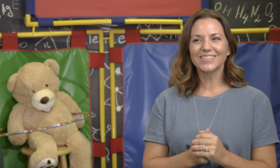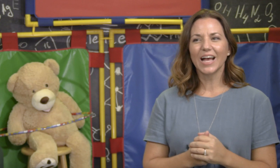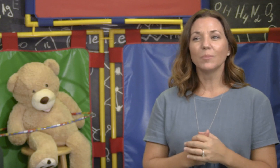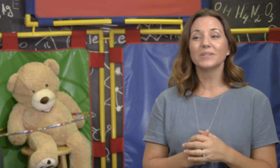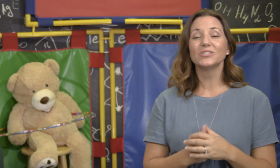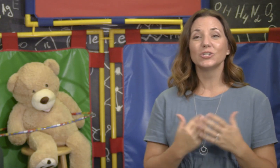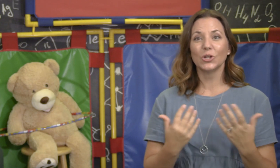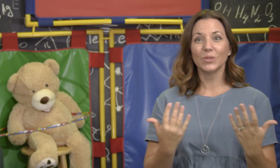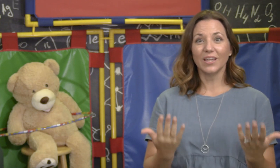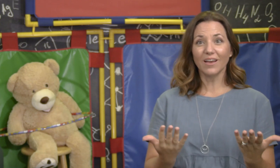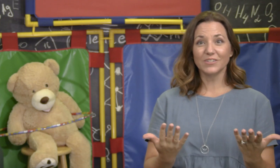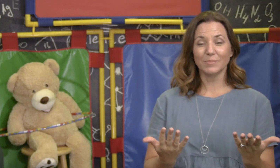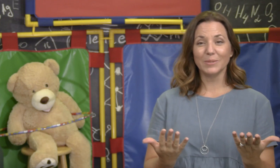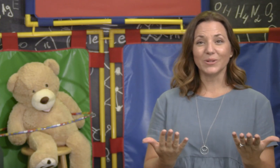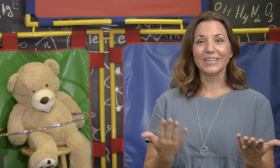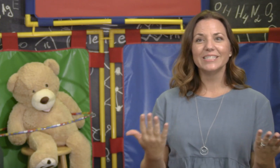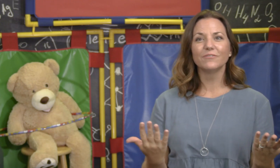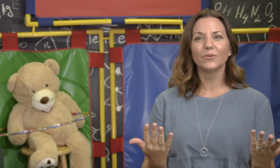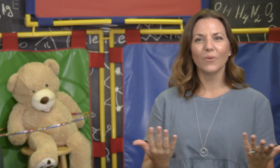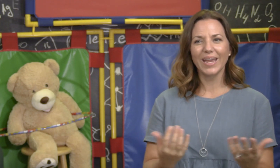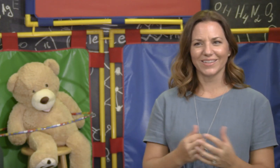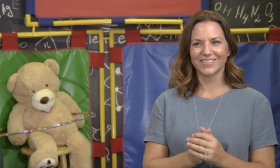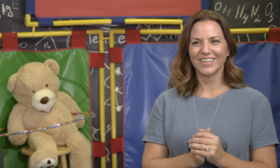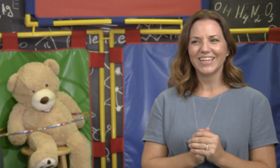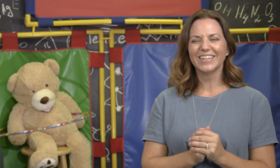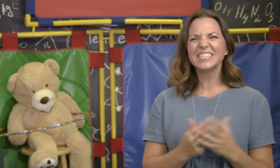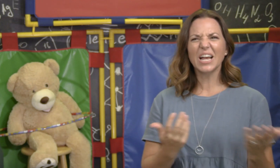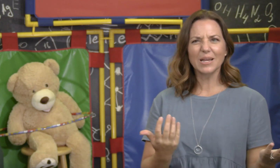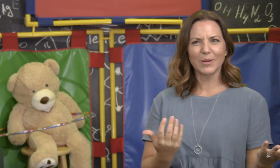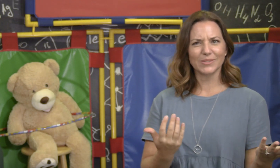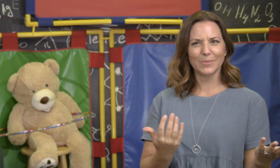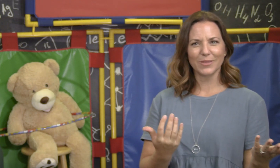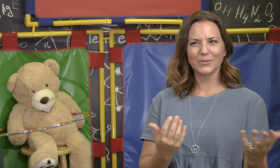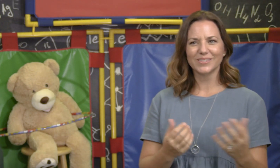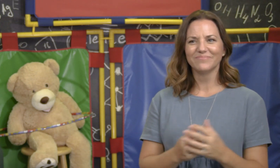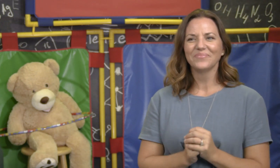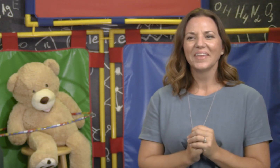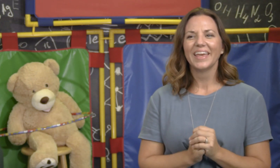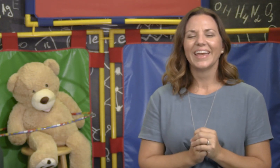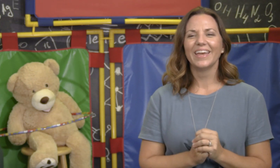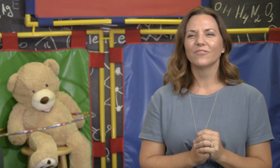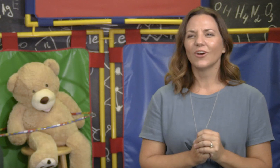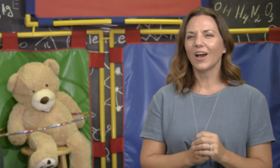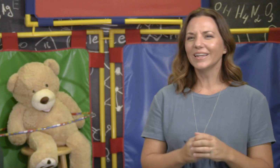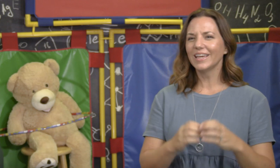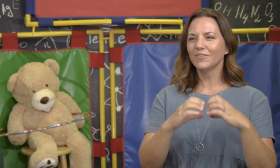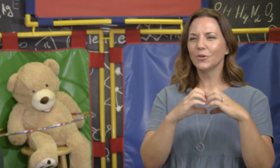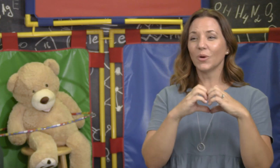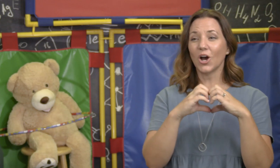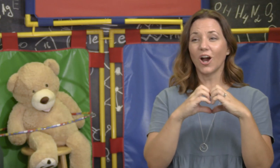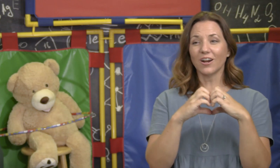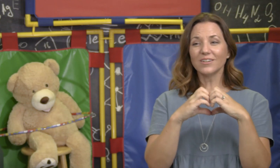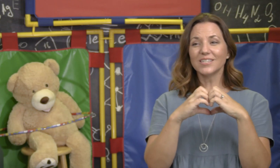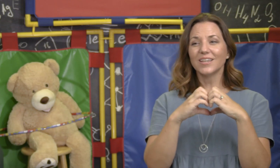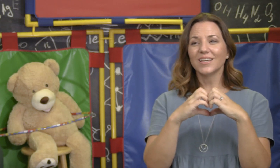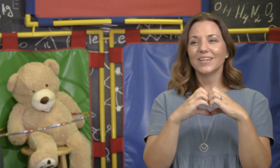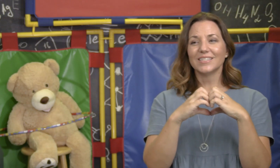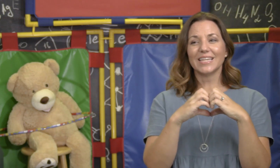help us to show love to people in different ways. Let's talk about some of those. If God gave you a heart to